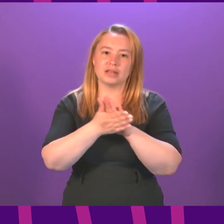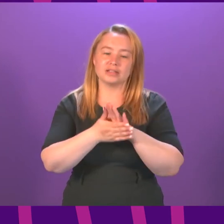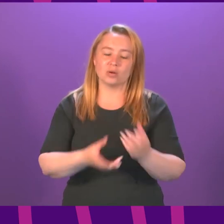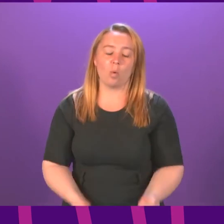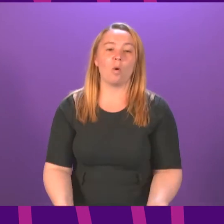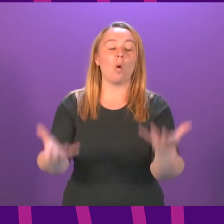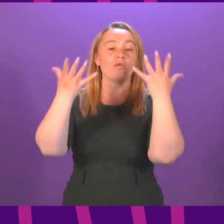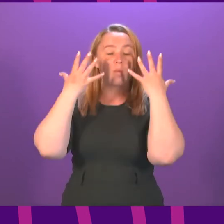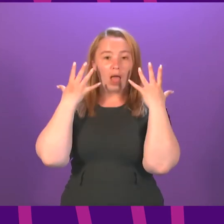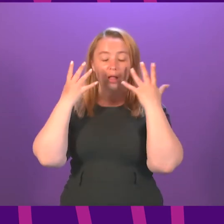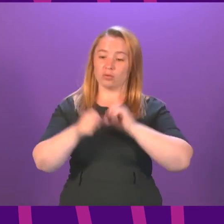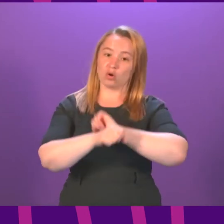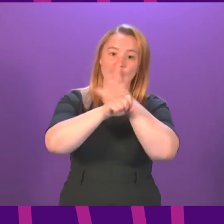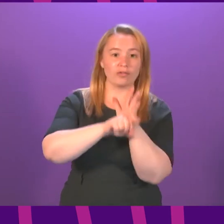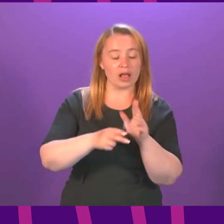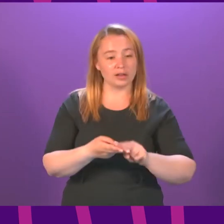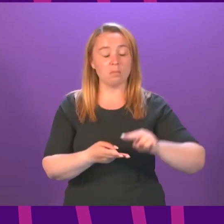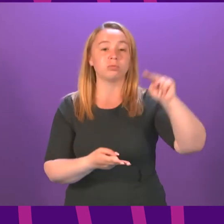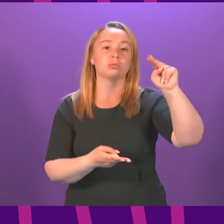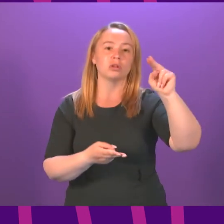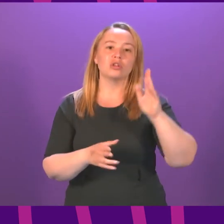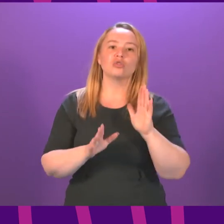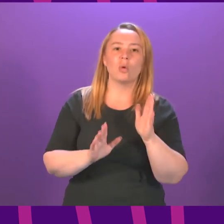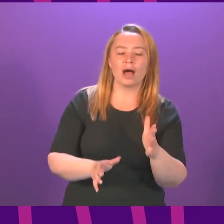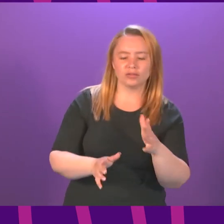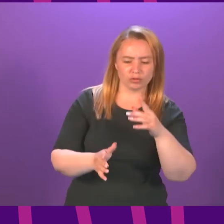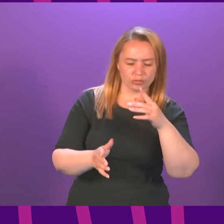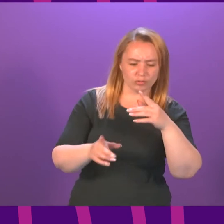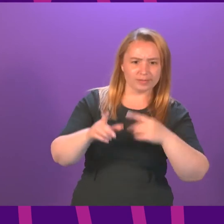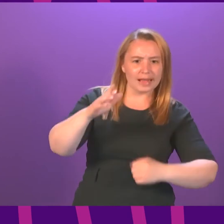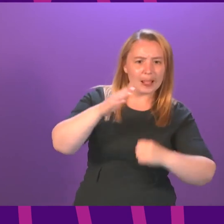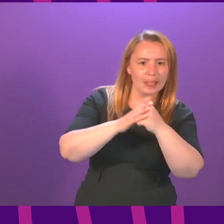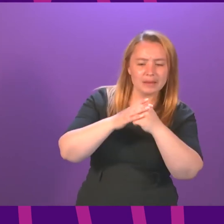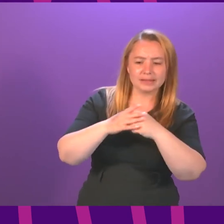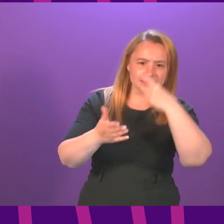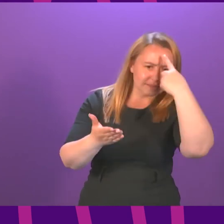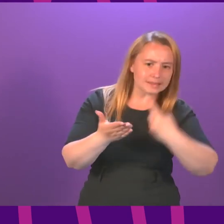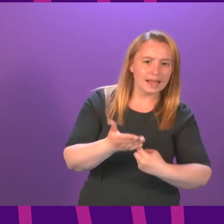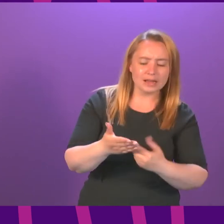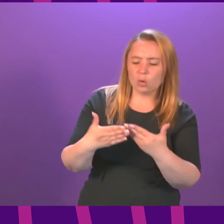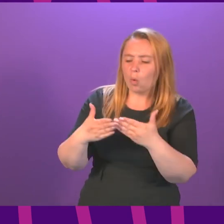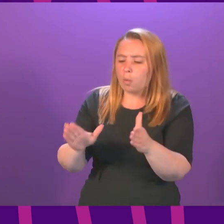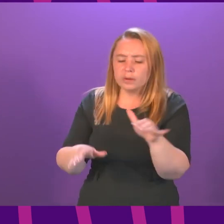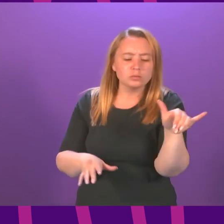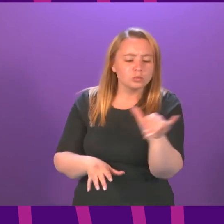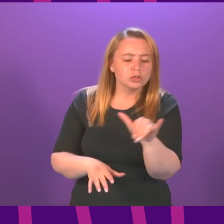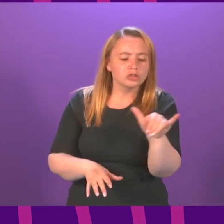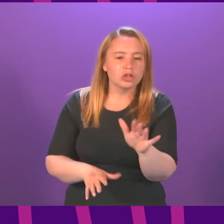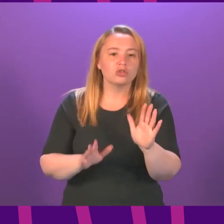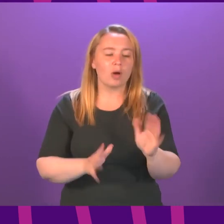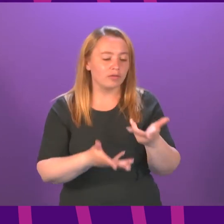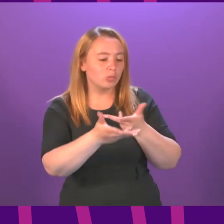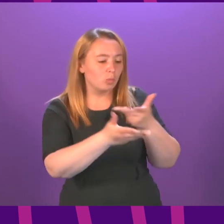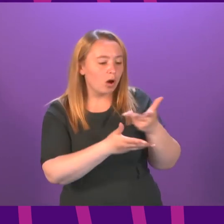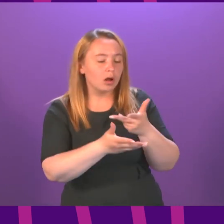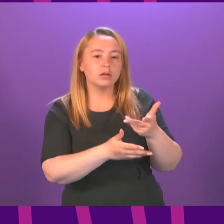cope so we sometimes have to be limited in what we do recognising that we have to continue and Anna Sarah was saying work with people and compensate